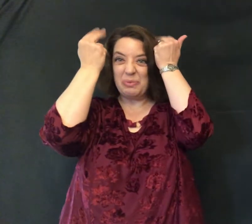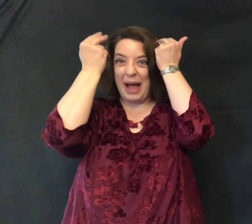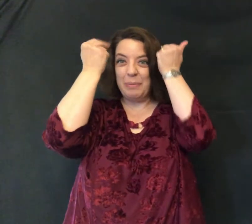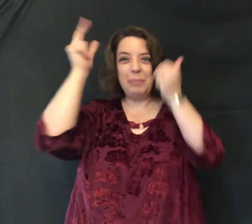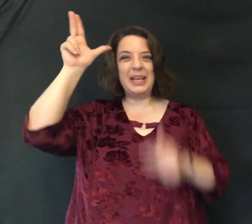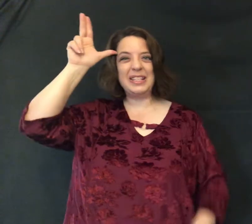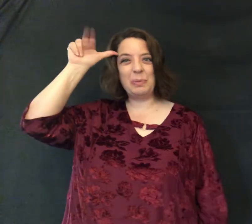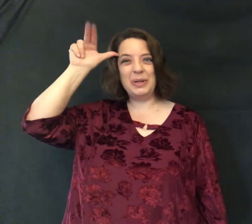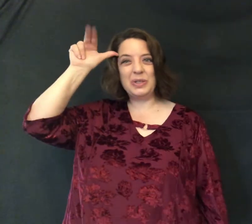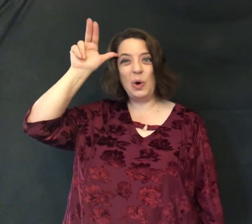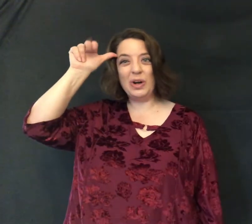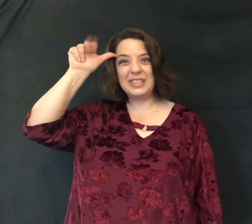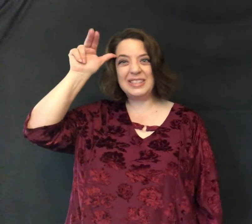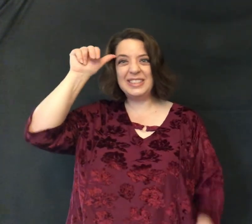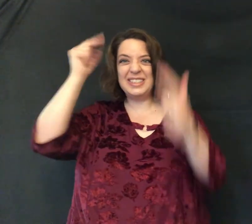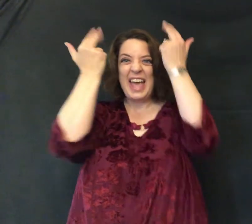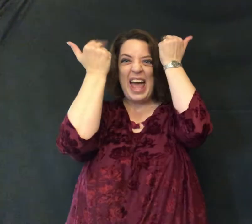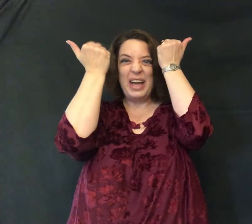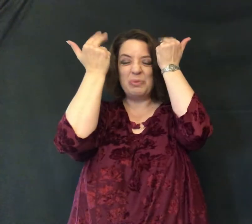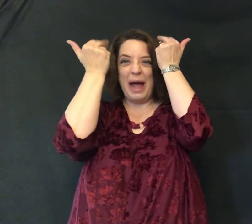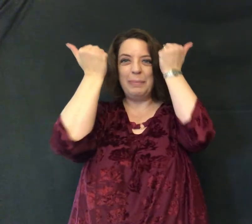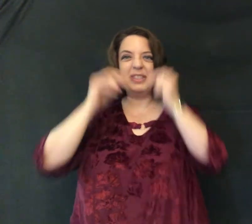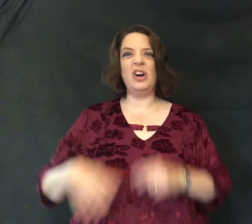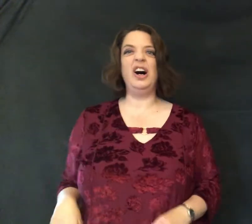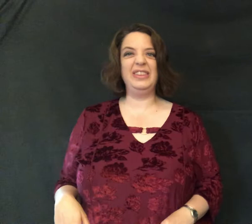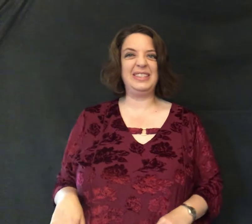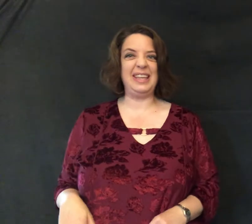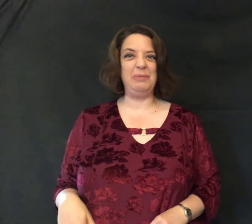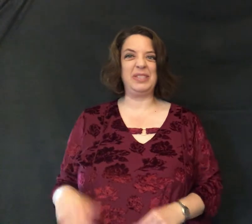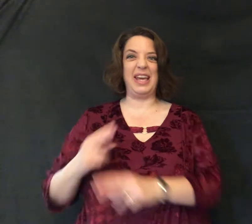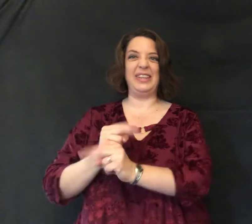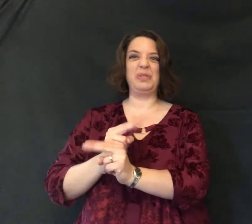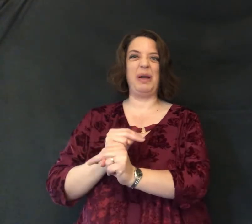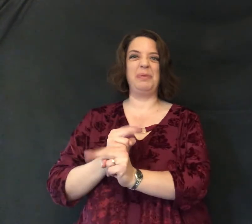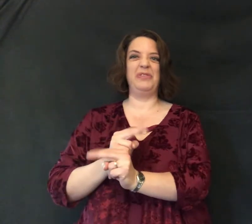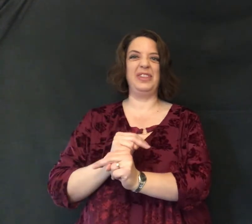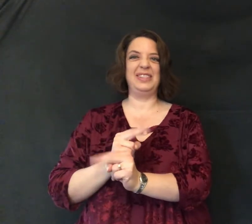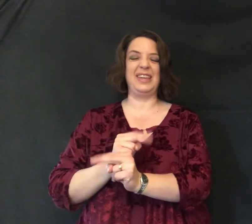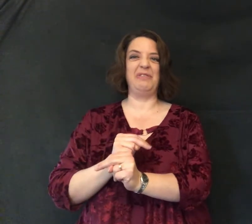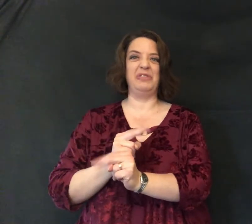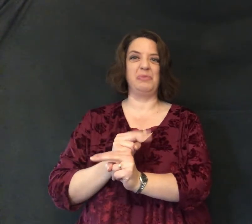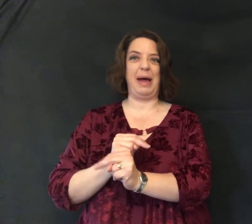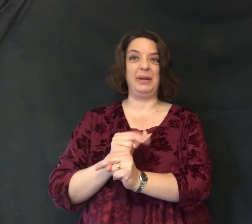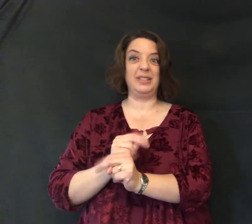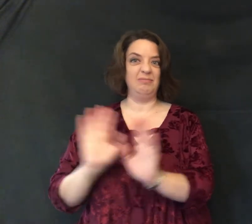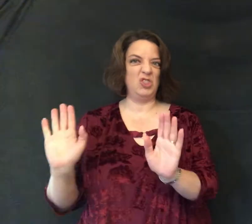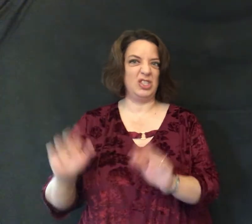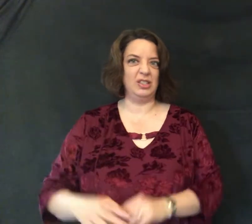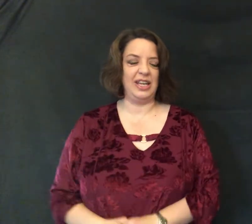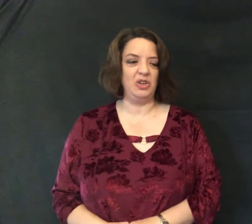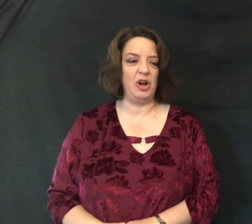rabbit because it puts horses and rabbits on the same scale that's why I prefer this sign for rabbit just to let you know